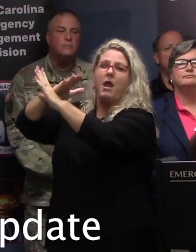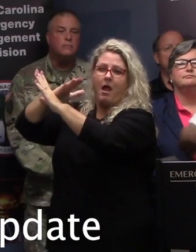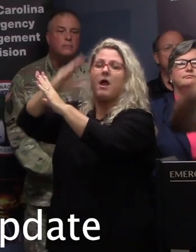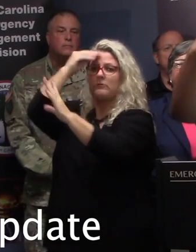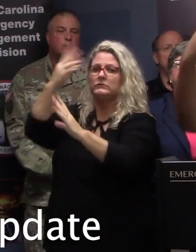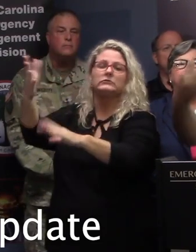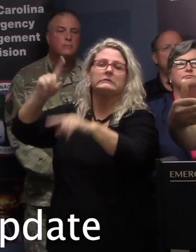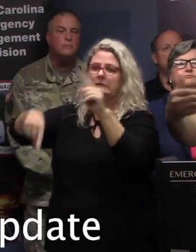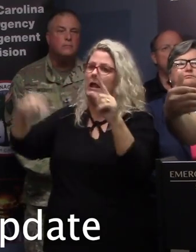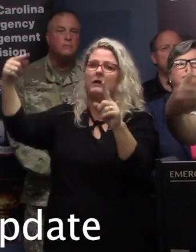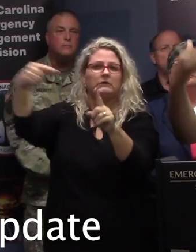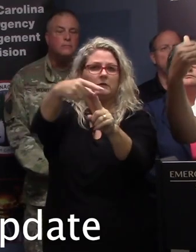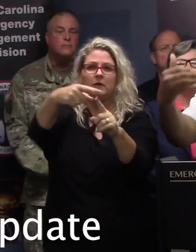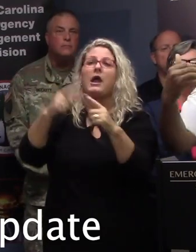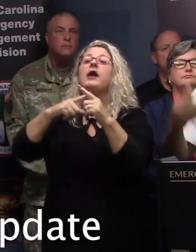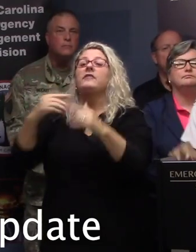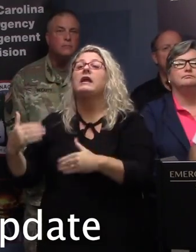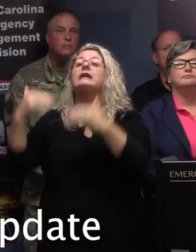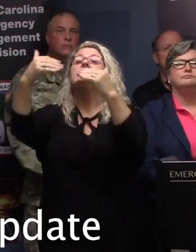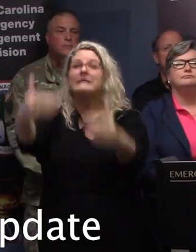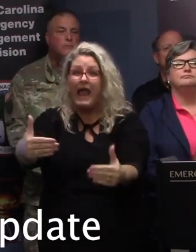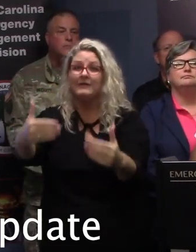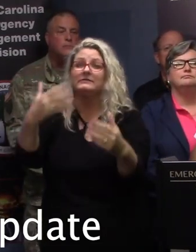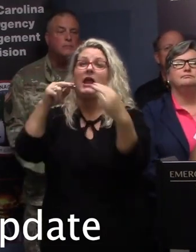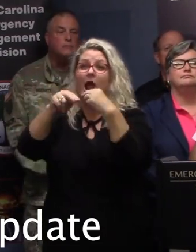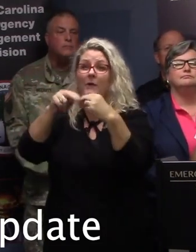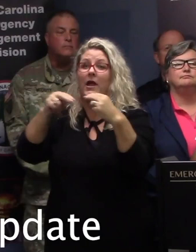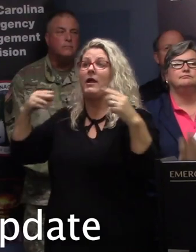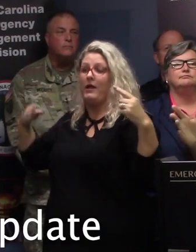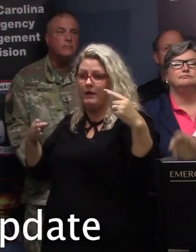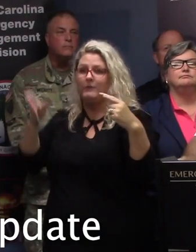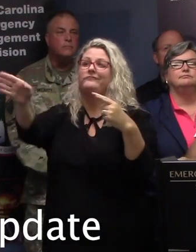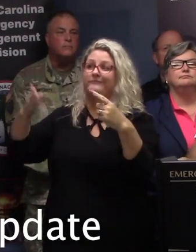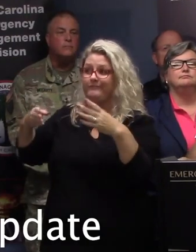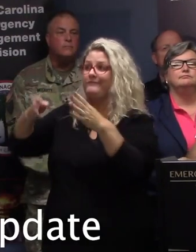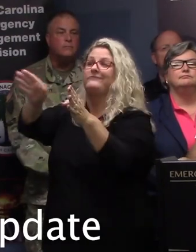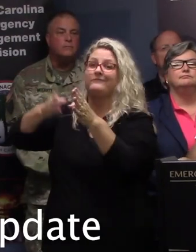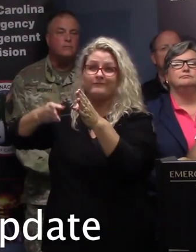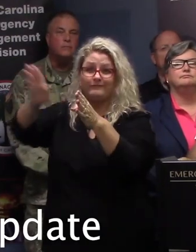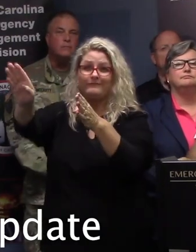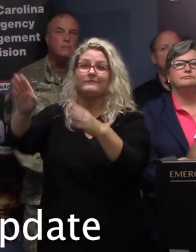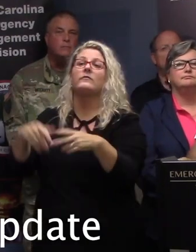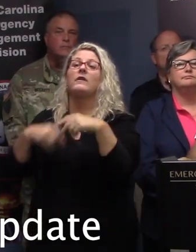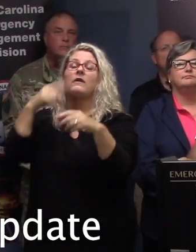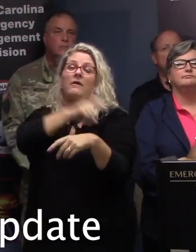and we'll just continue this flushing process until we get to the Charleston area at the I-526